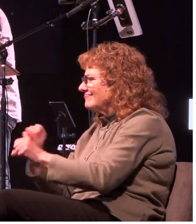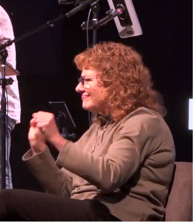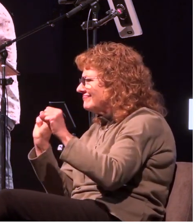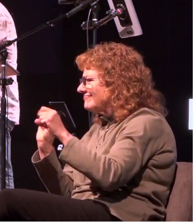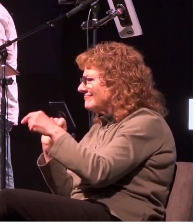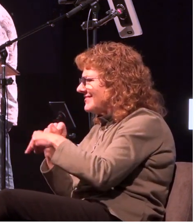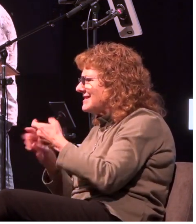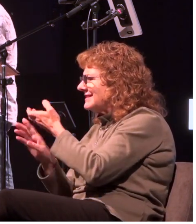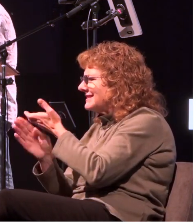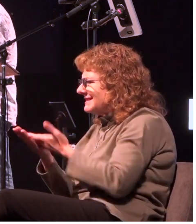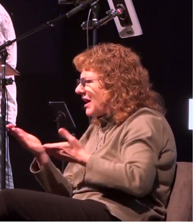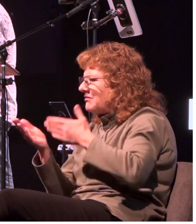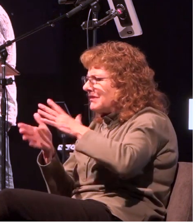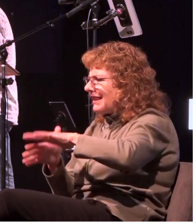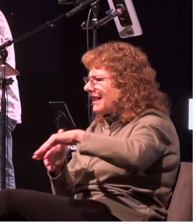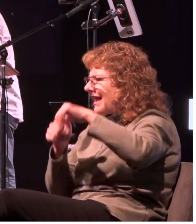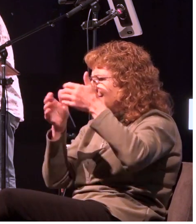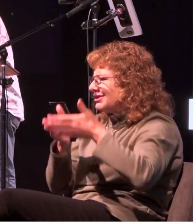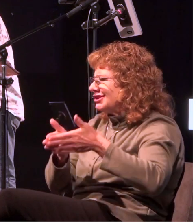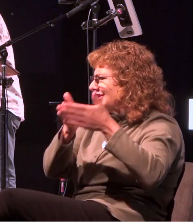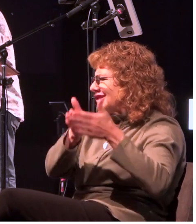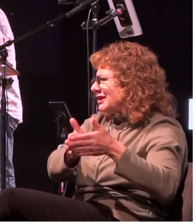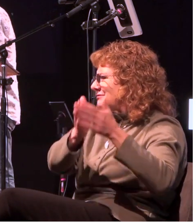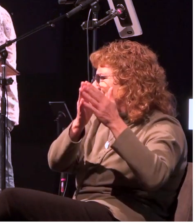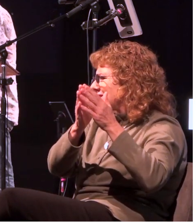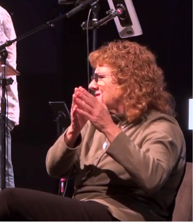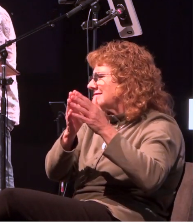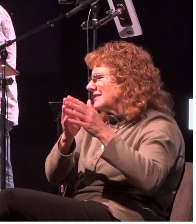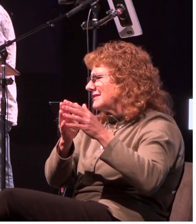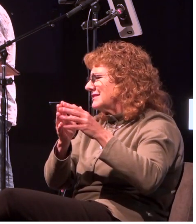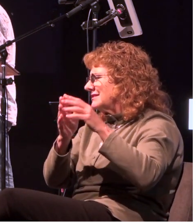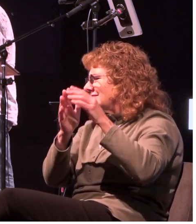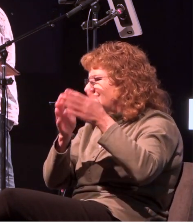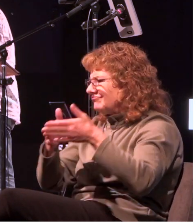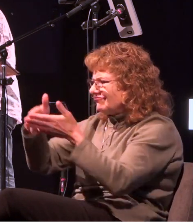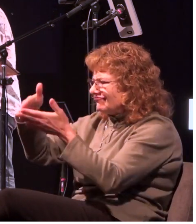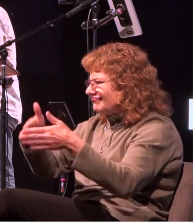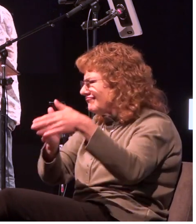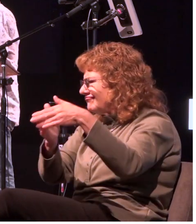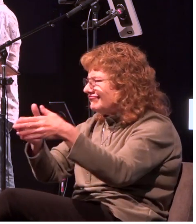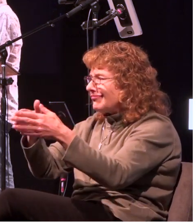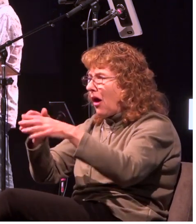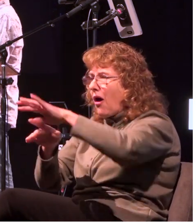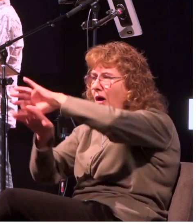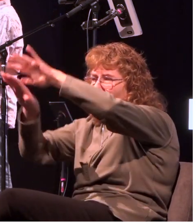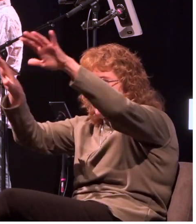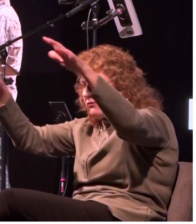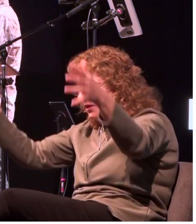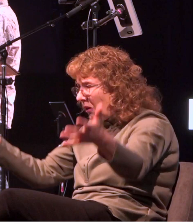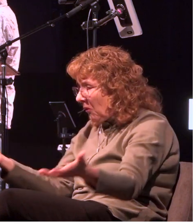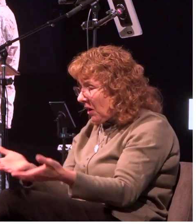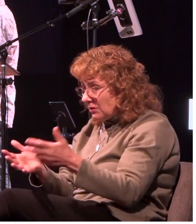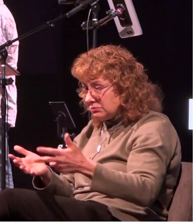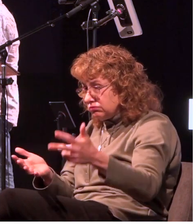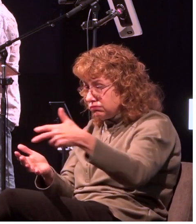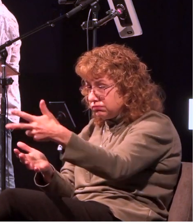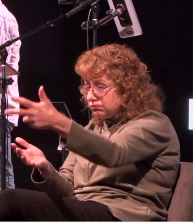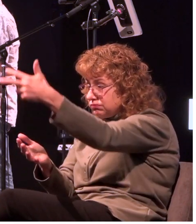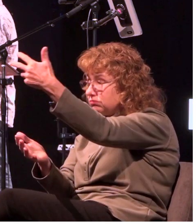to the sea and ships plying the trade routes of the world now he's just talked about before this those that were lost